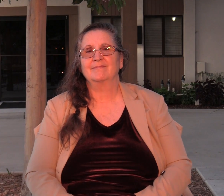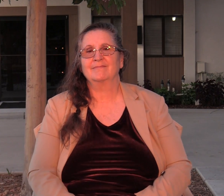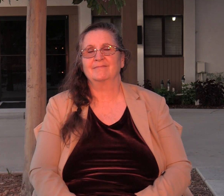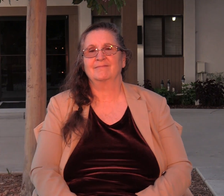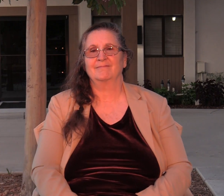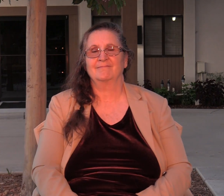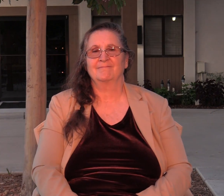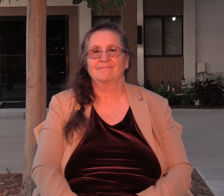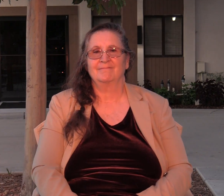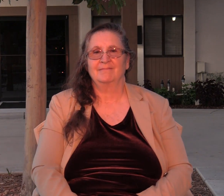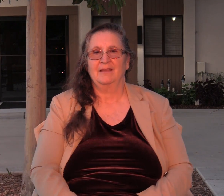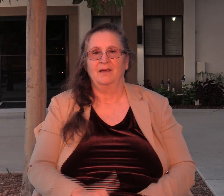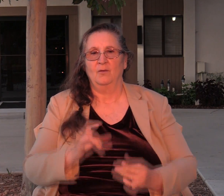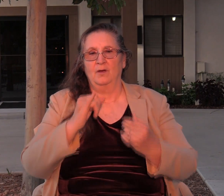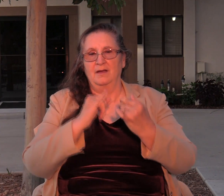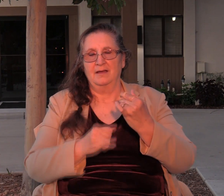there's one last thing I want to point out